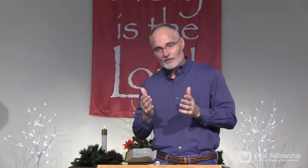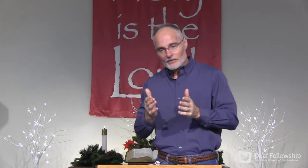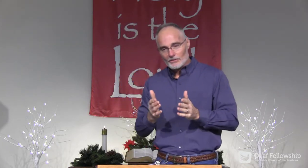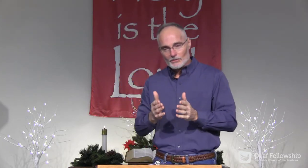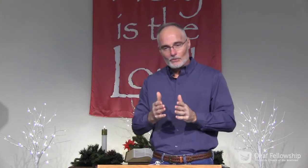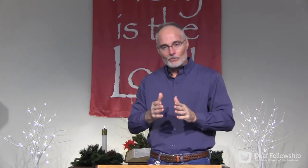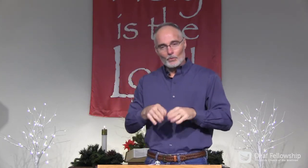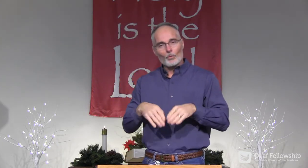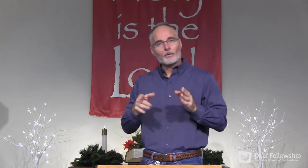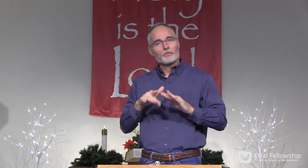future.